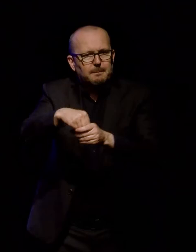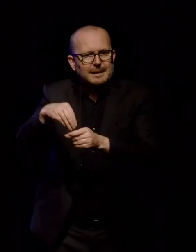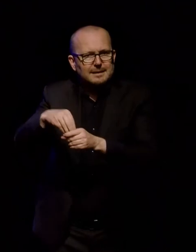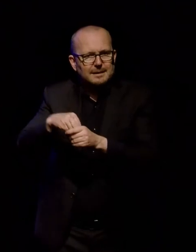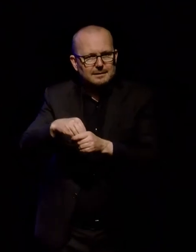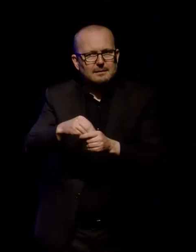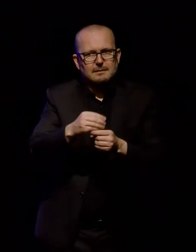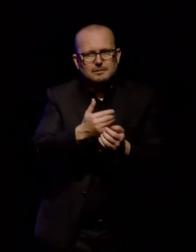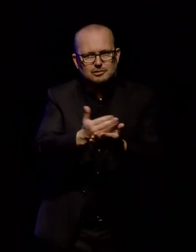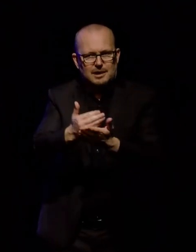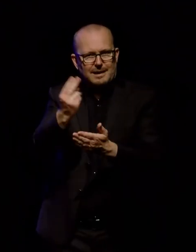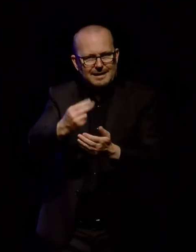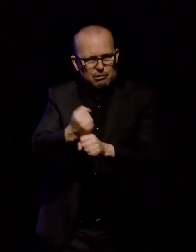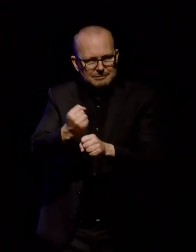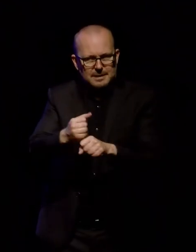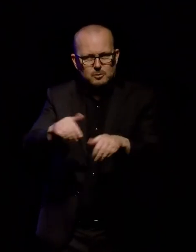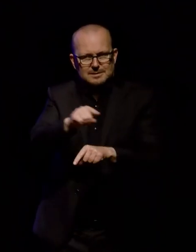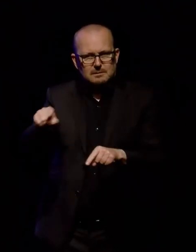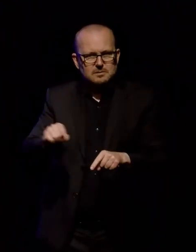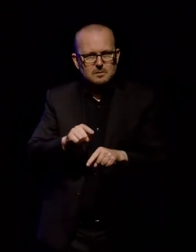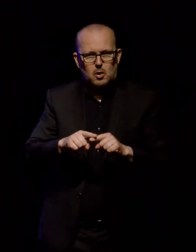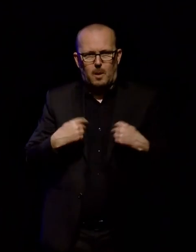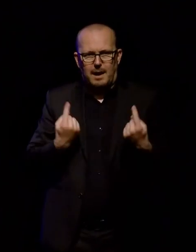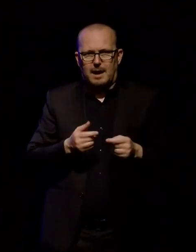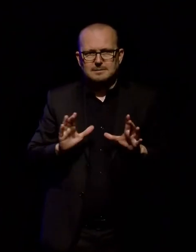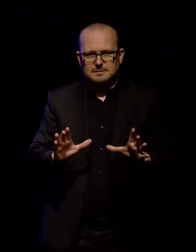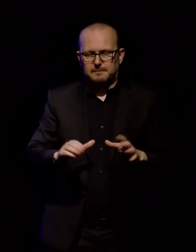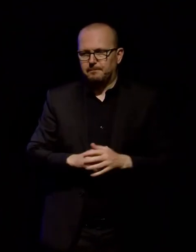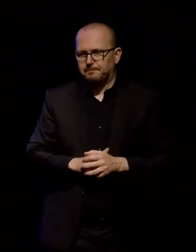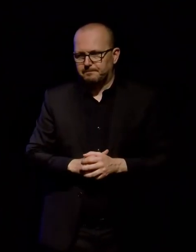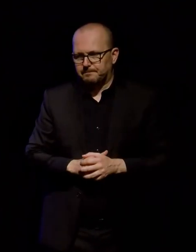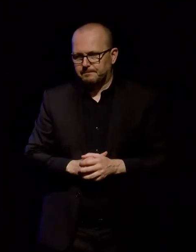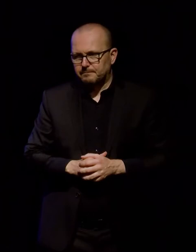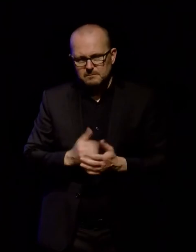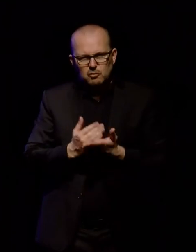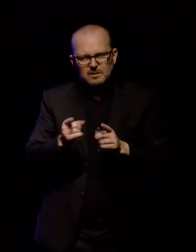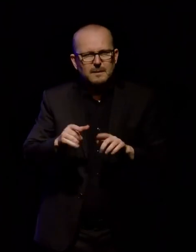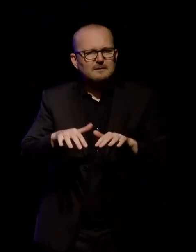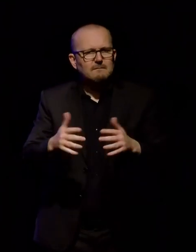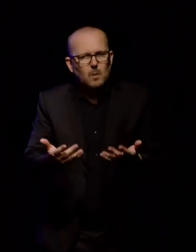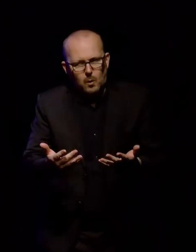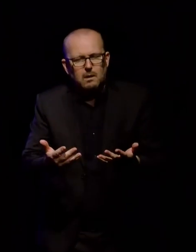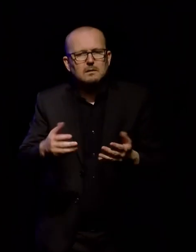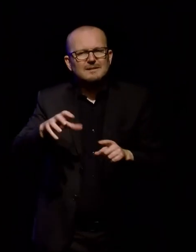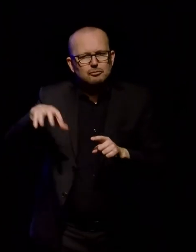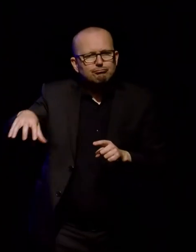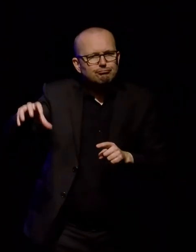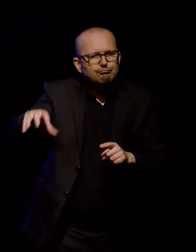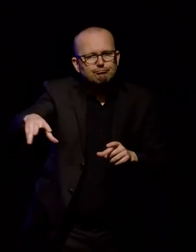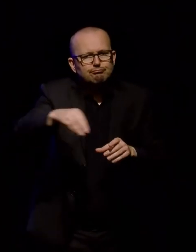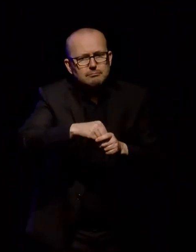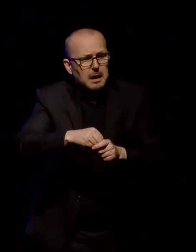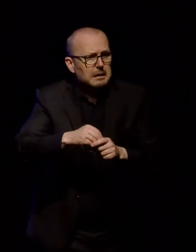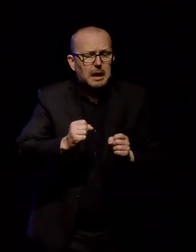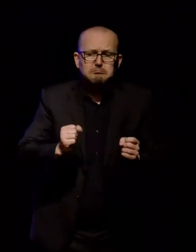us. The audience of our website is really the audiences for each of those museums and galleries who participate, whether that's providing profiles or